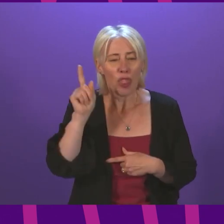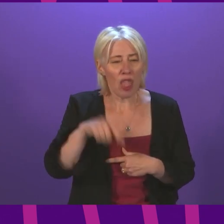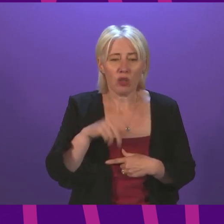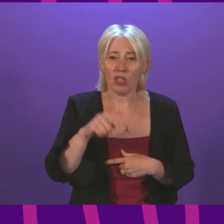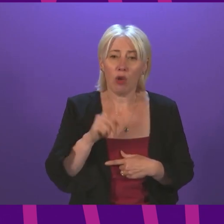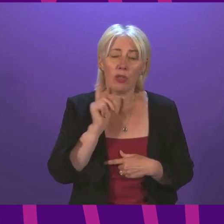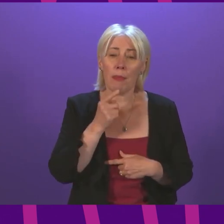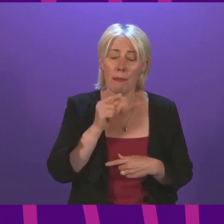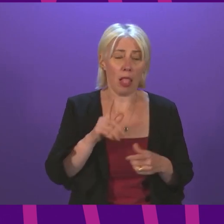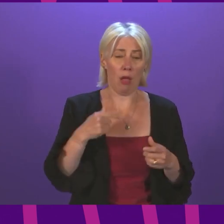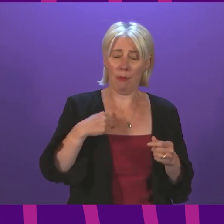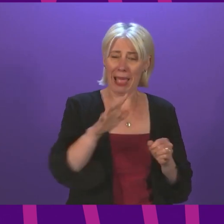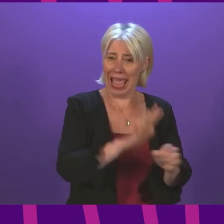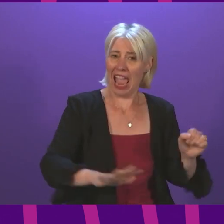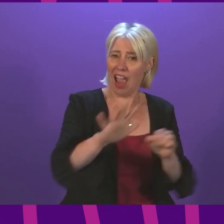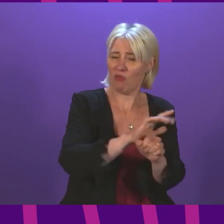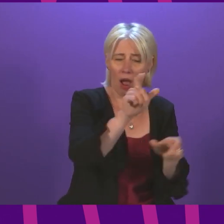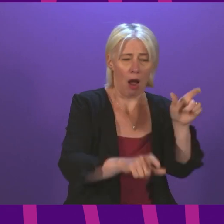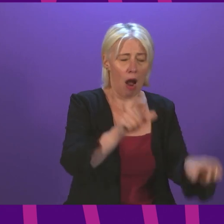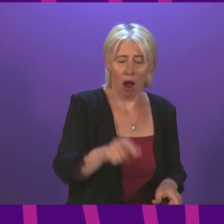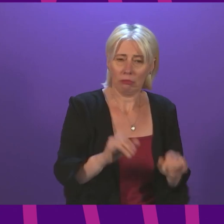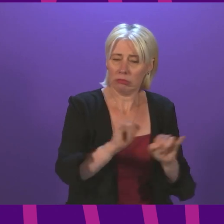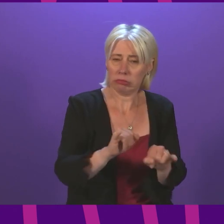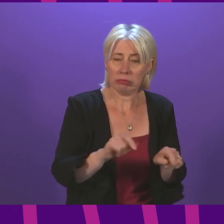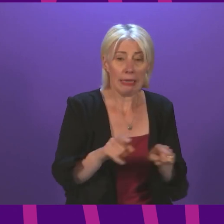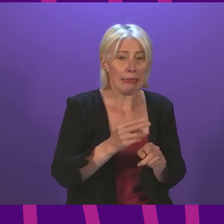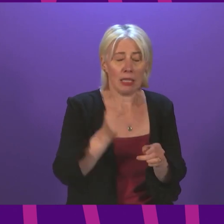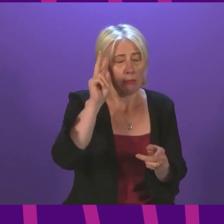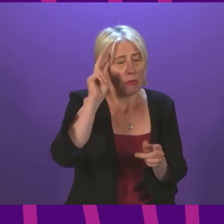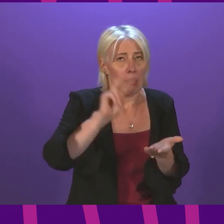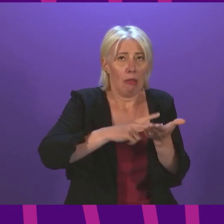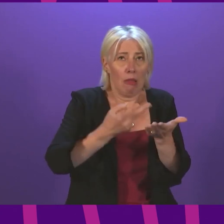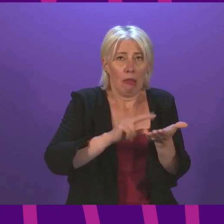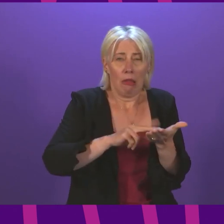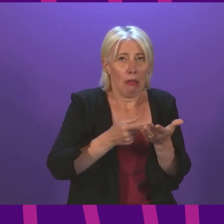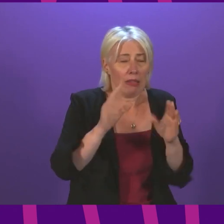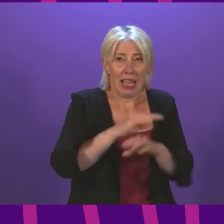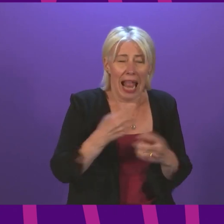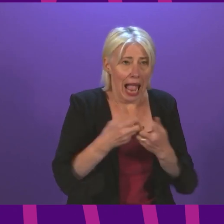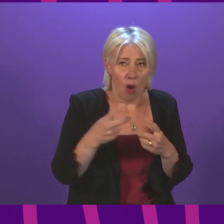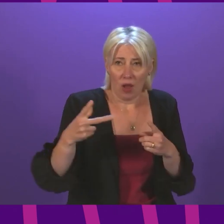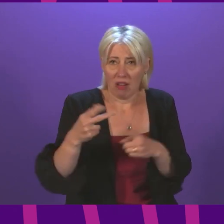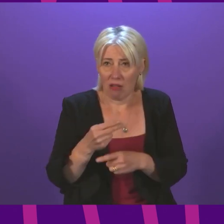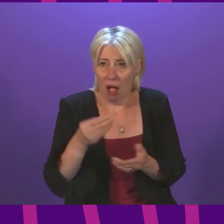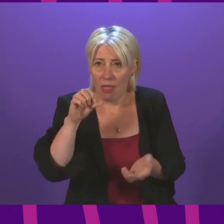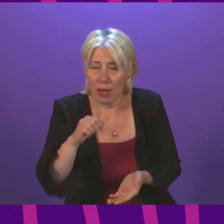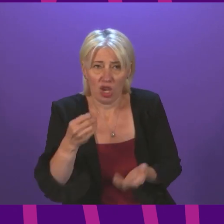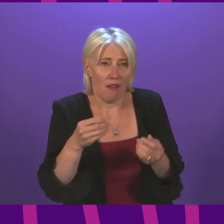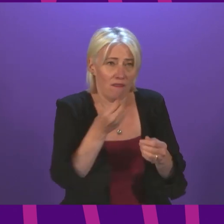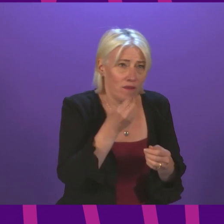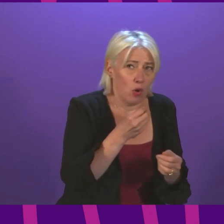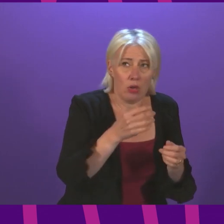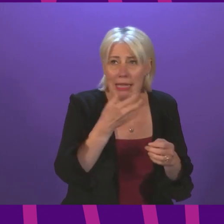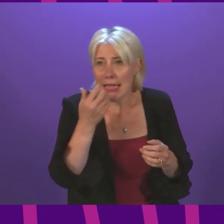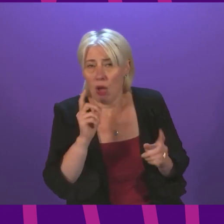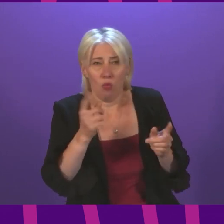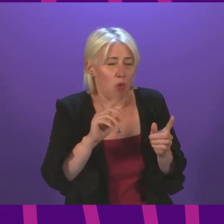across Carrick, Cumnic and Doon Valley. And there will be many folk lying awake at night trying to figure out where they're going to make cuts to the family budget. And make